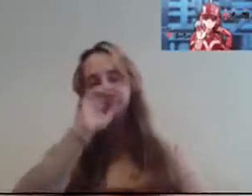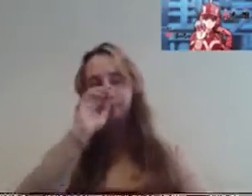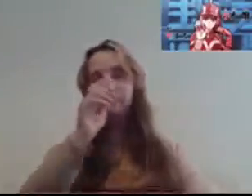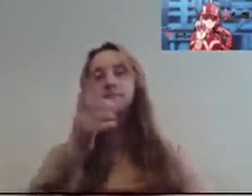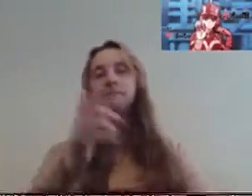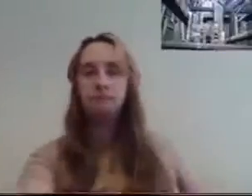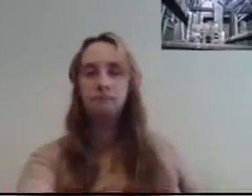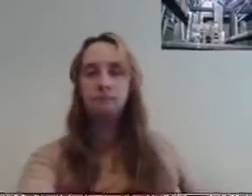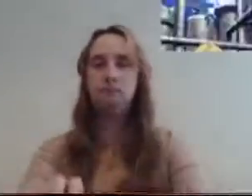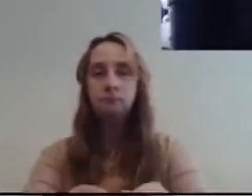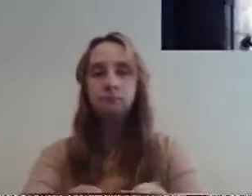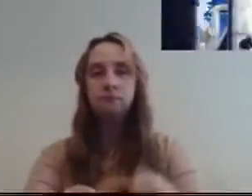size. She can f*** that.